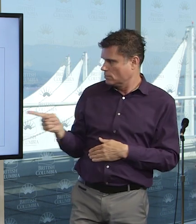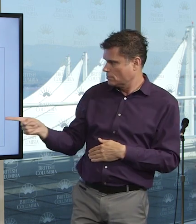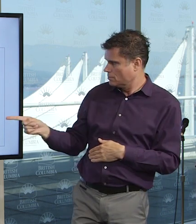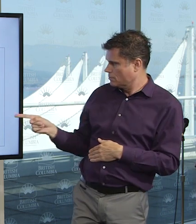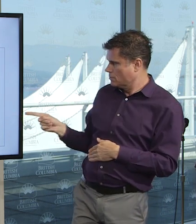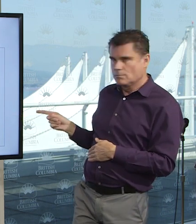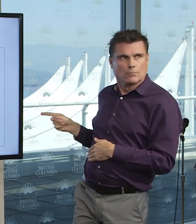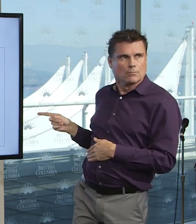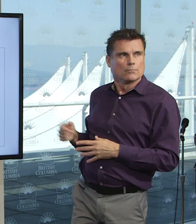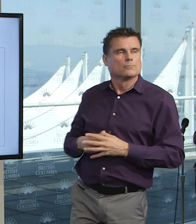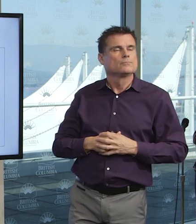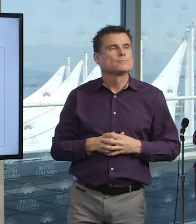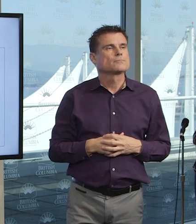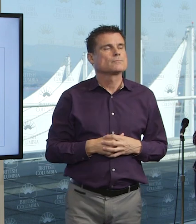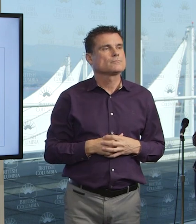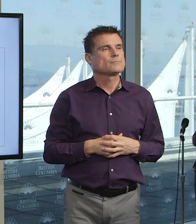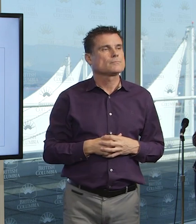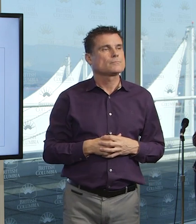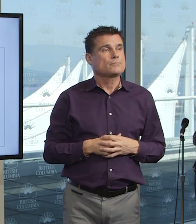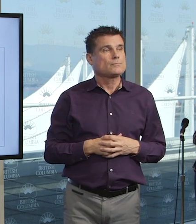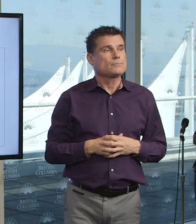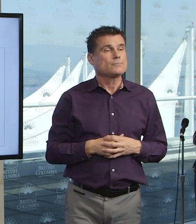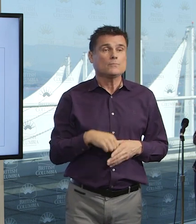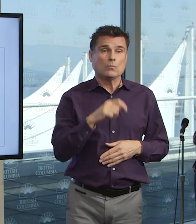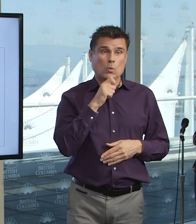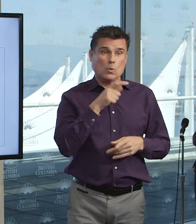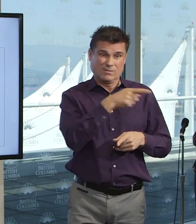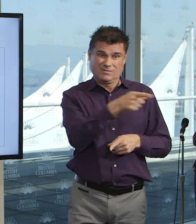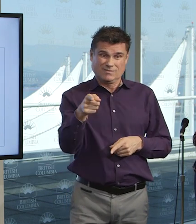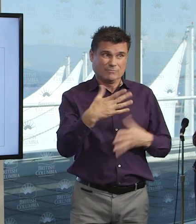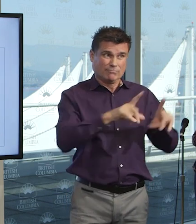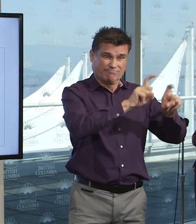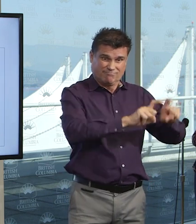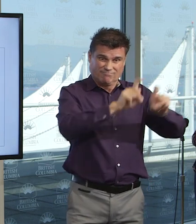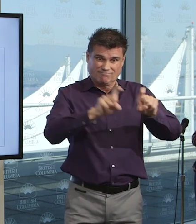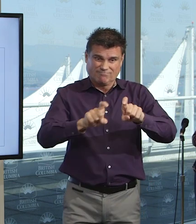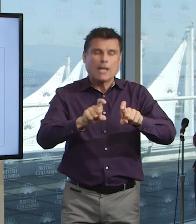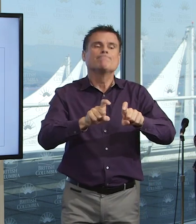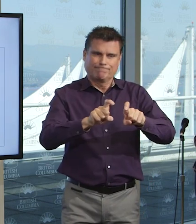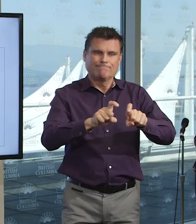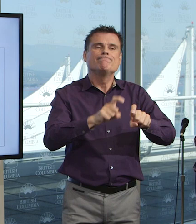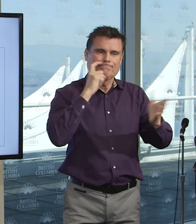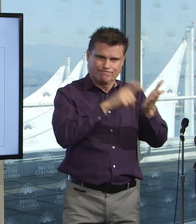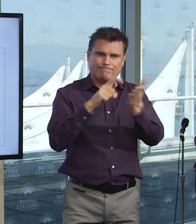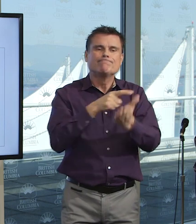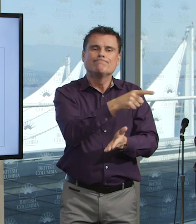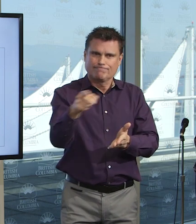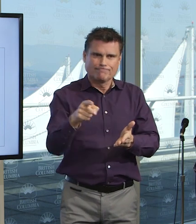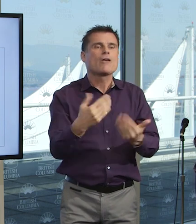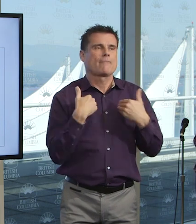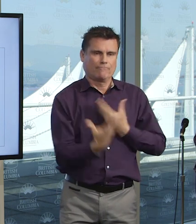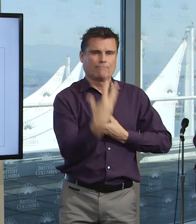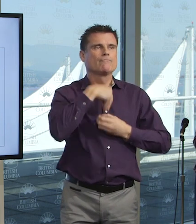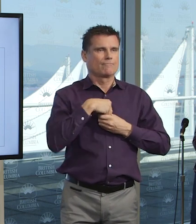people are people who have been identified by public health as having a risk, having an exposure. They get a test. Sometimes it takes several